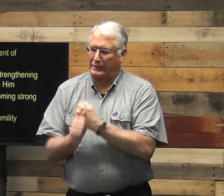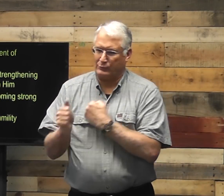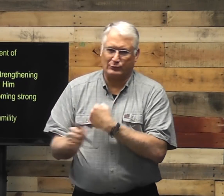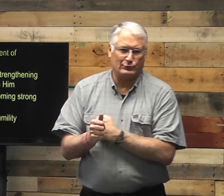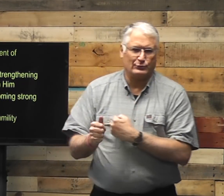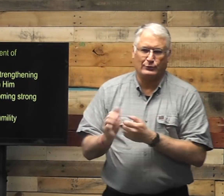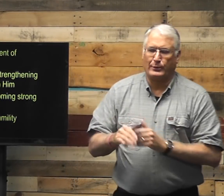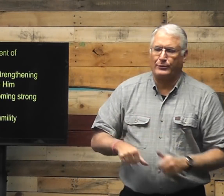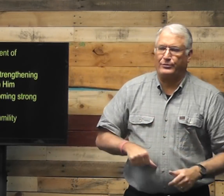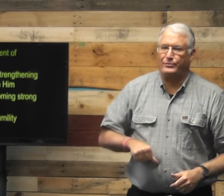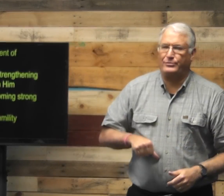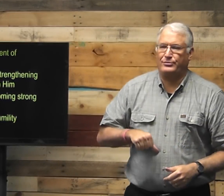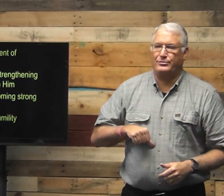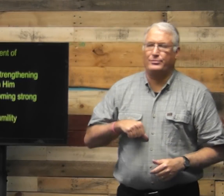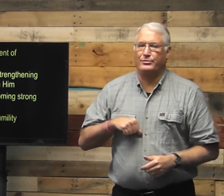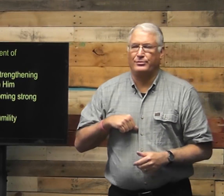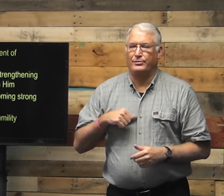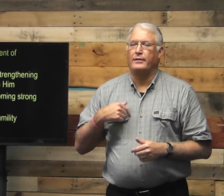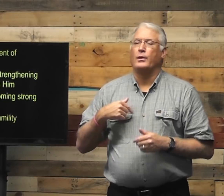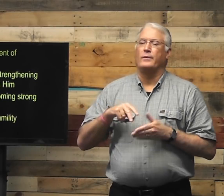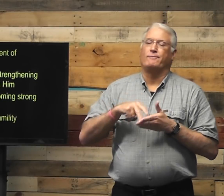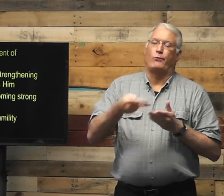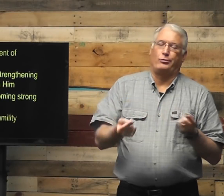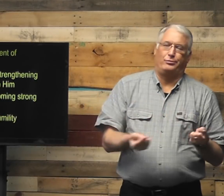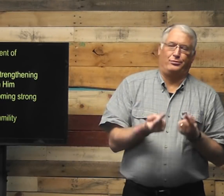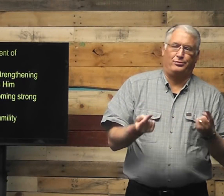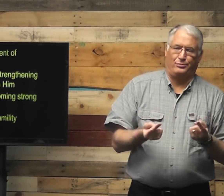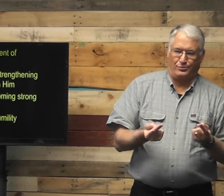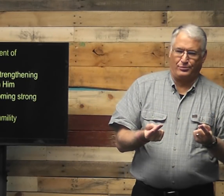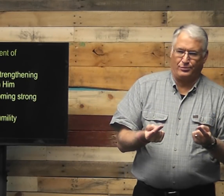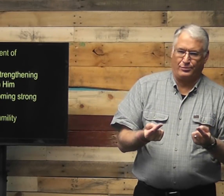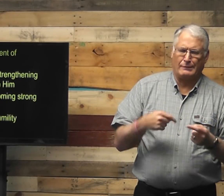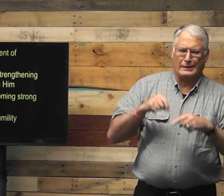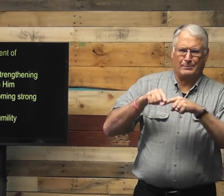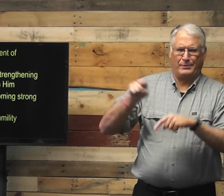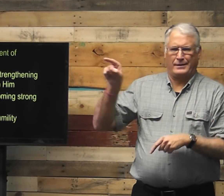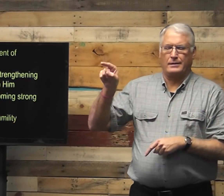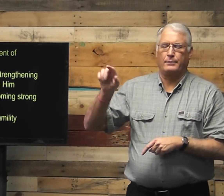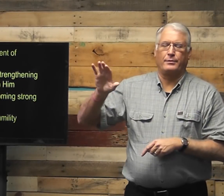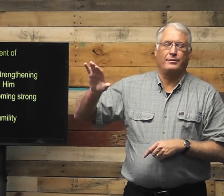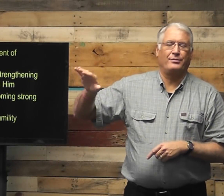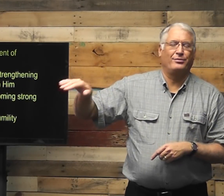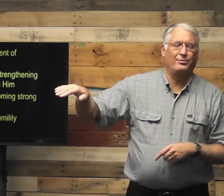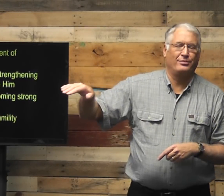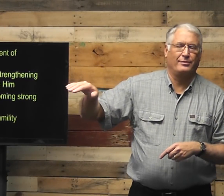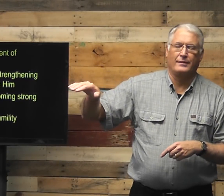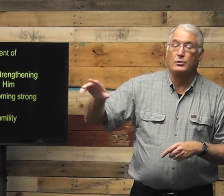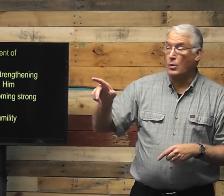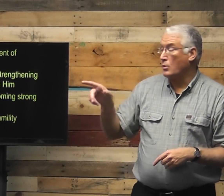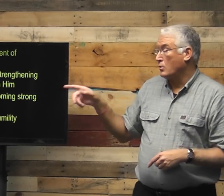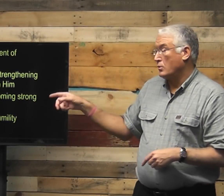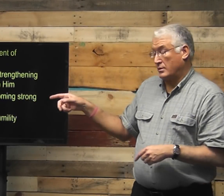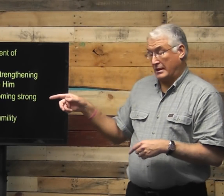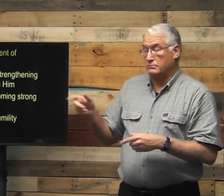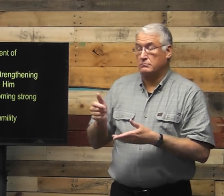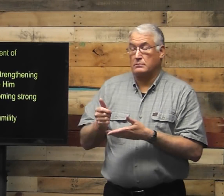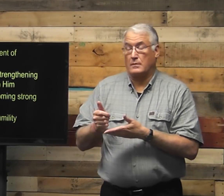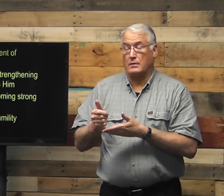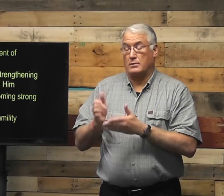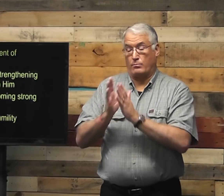dangerous. To becoming full of pride and falling into sin, when we don't think we need to depend on